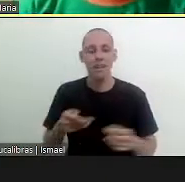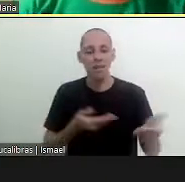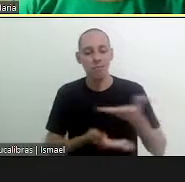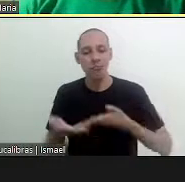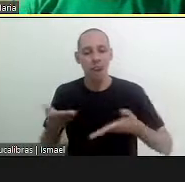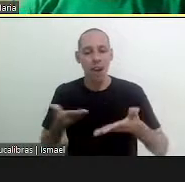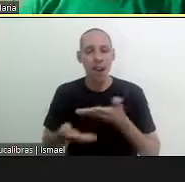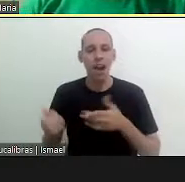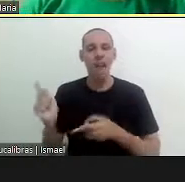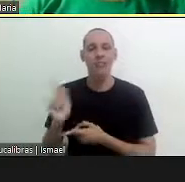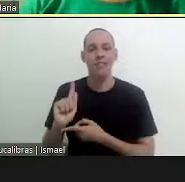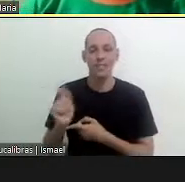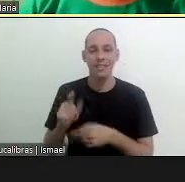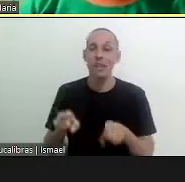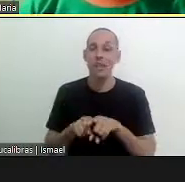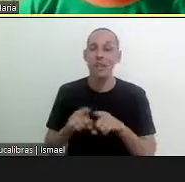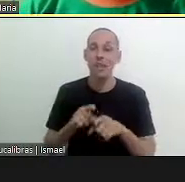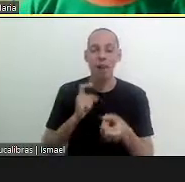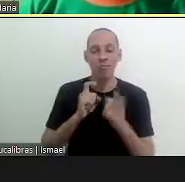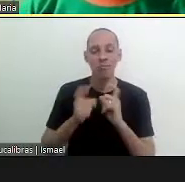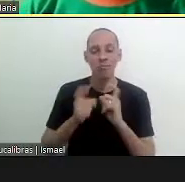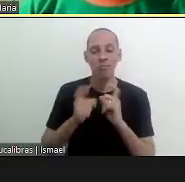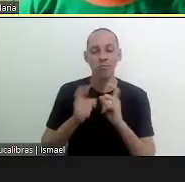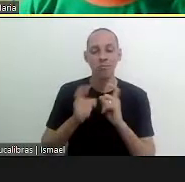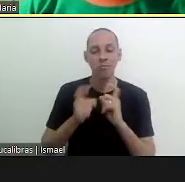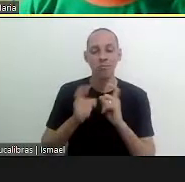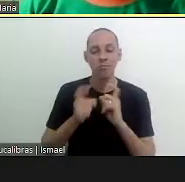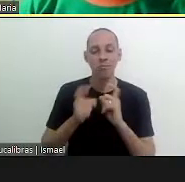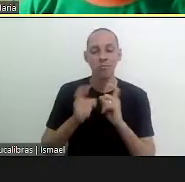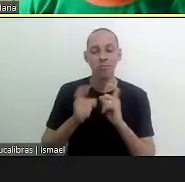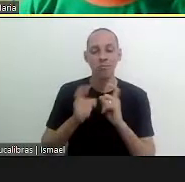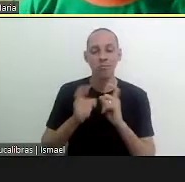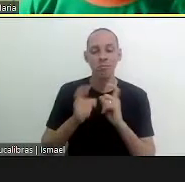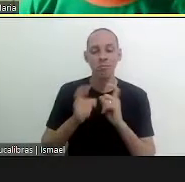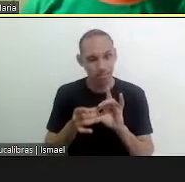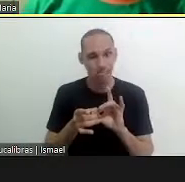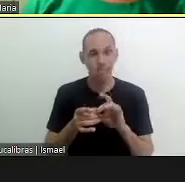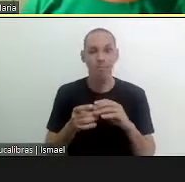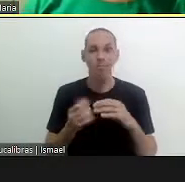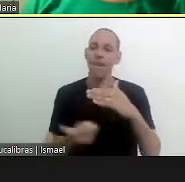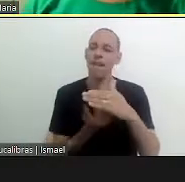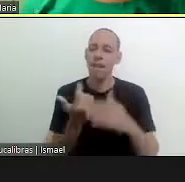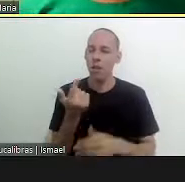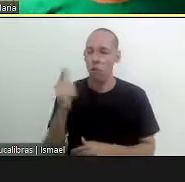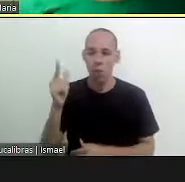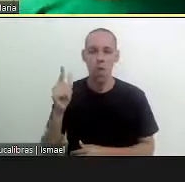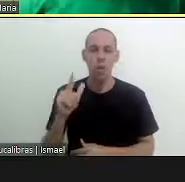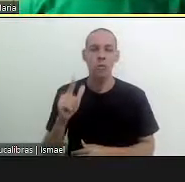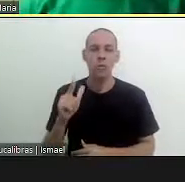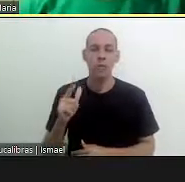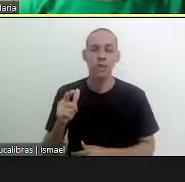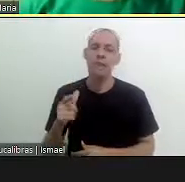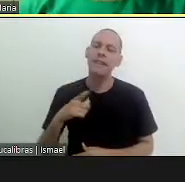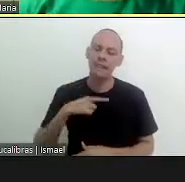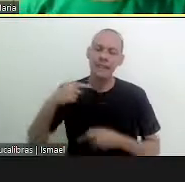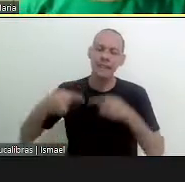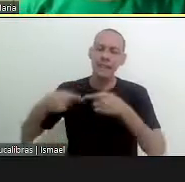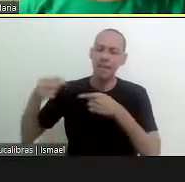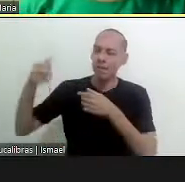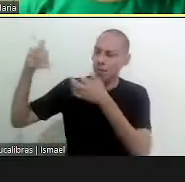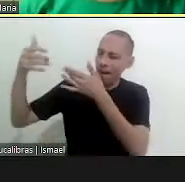chair of the meetings which are held in articulation with organizations there are many challenges